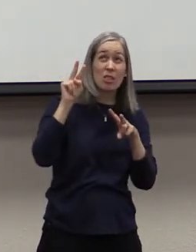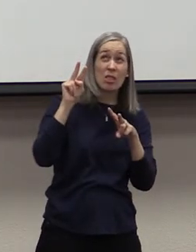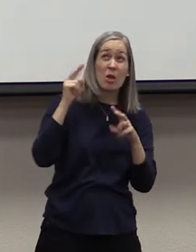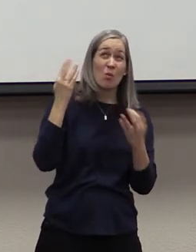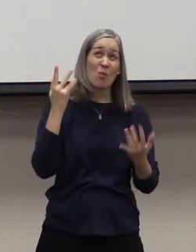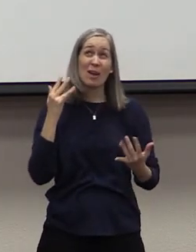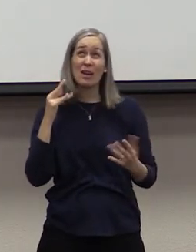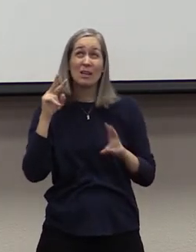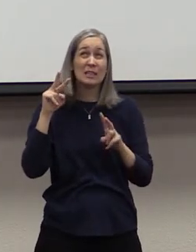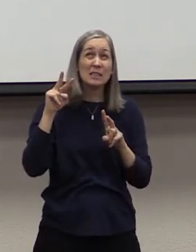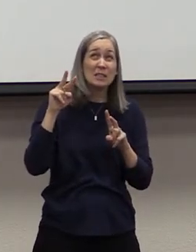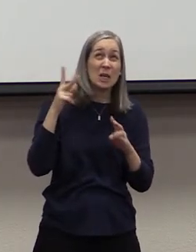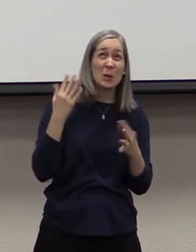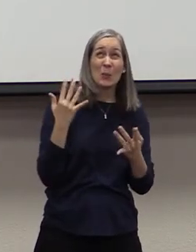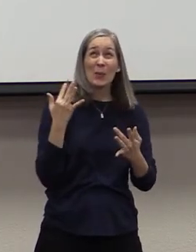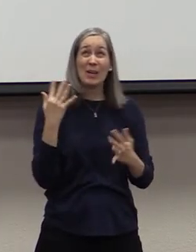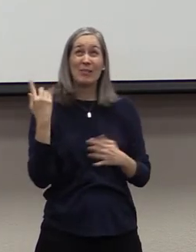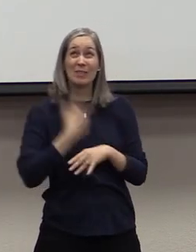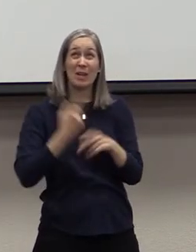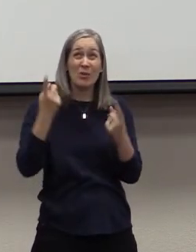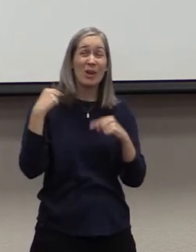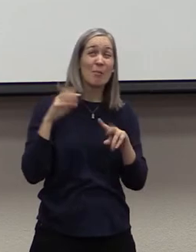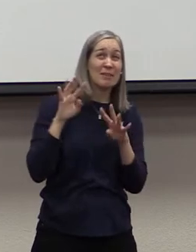waiting for that day to come.